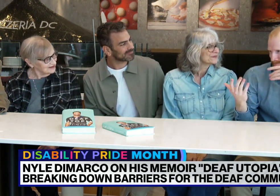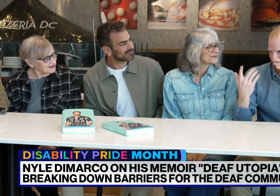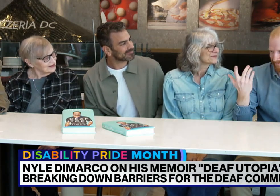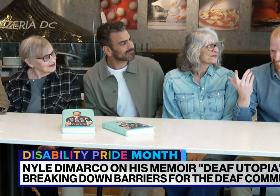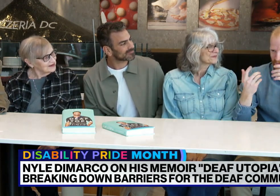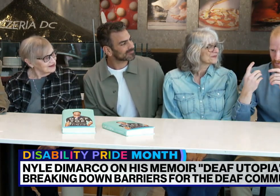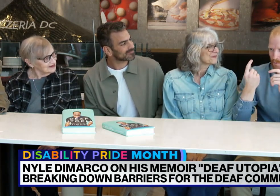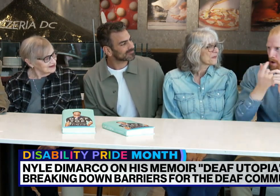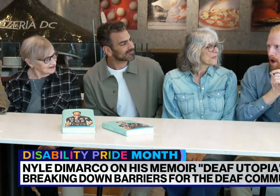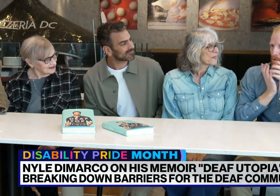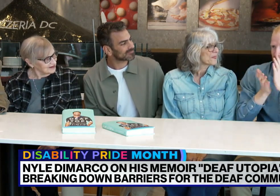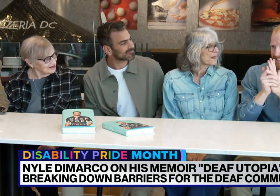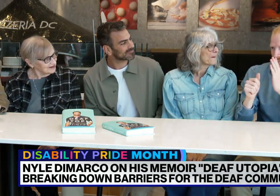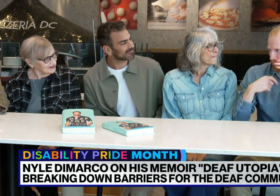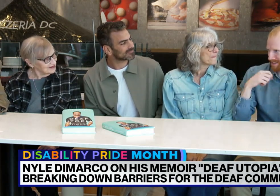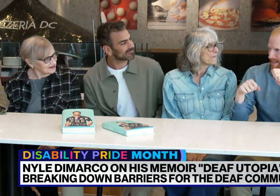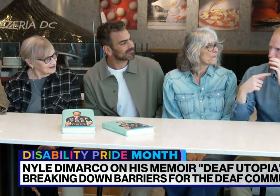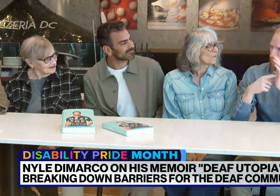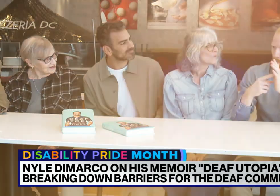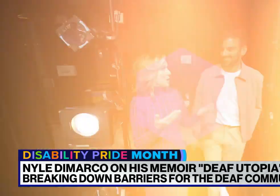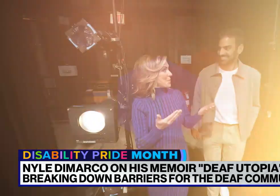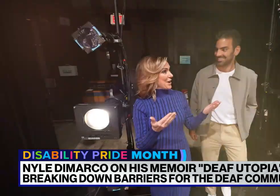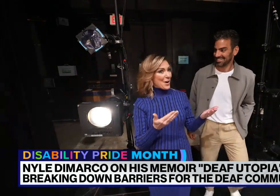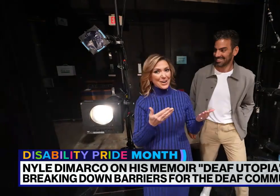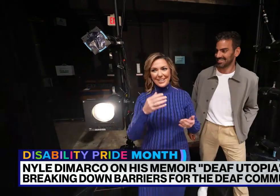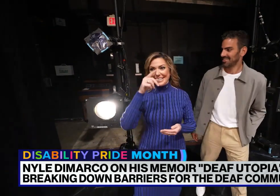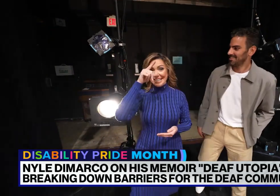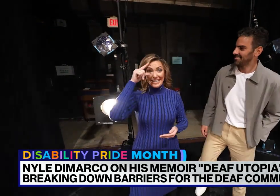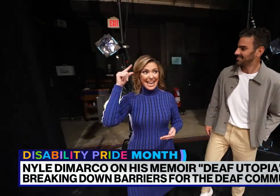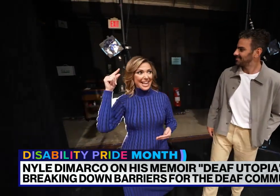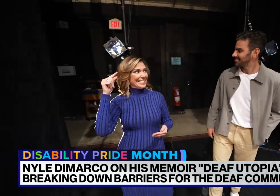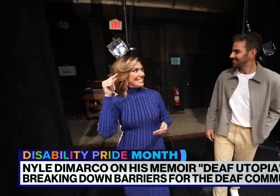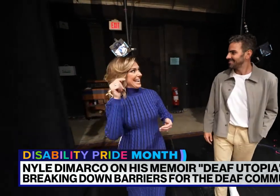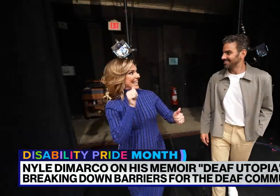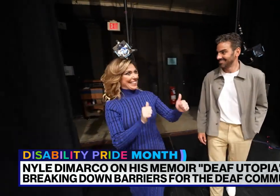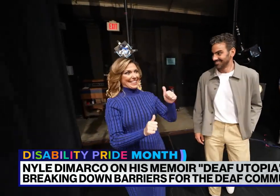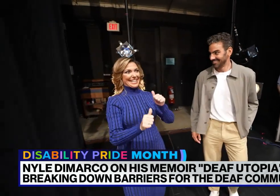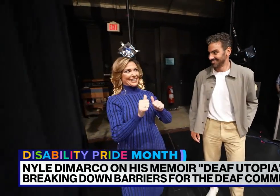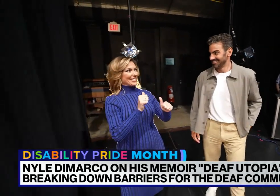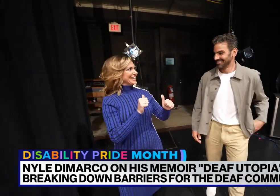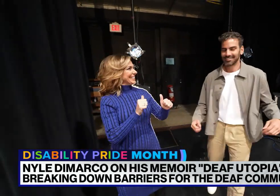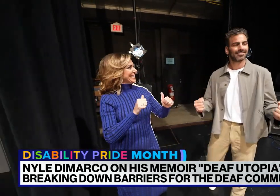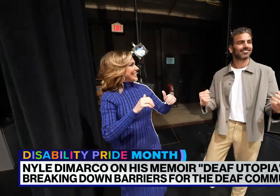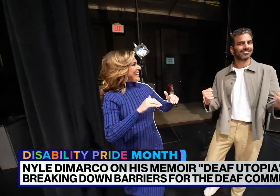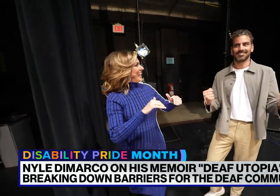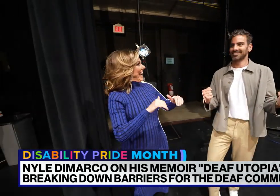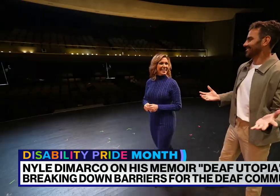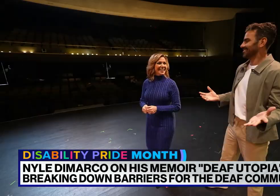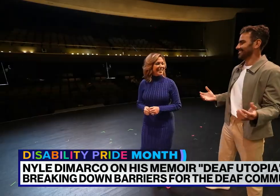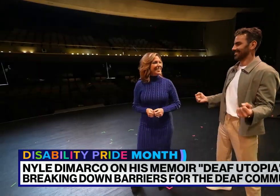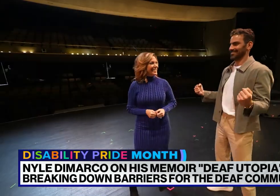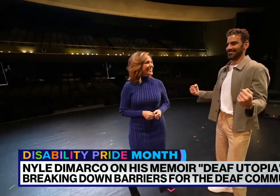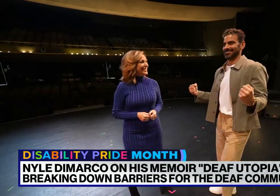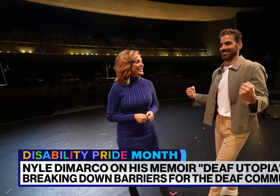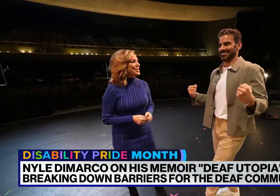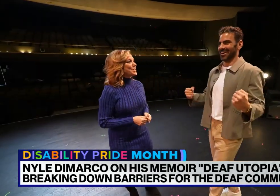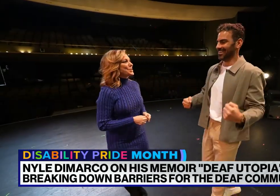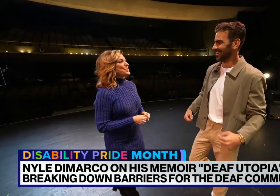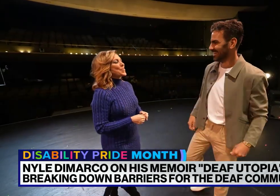And it didn't matter if we could hear or not. Here we are, Gallaudet Theater. It feels good. It feels good. Life lessons